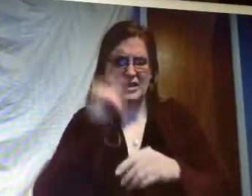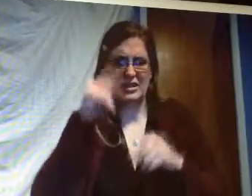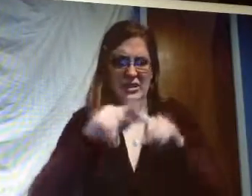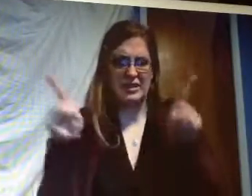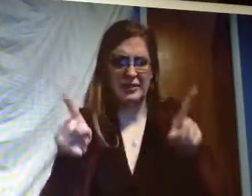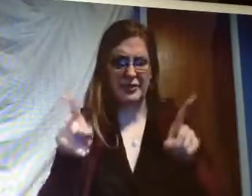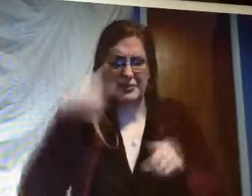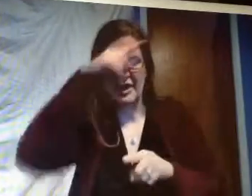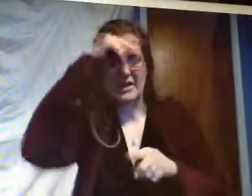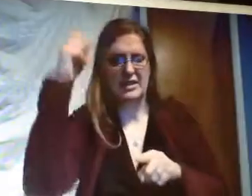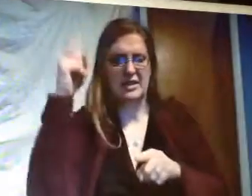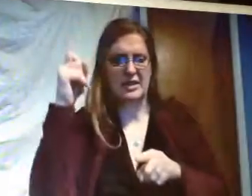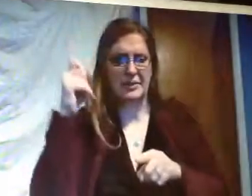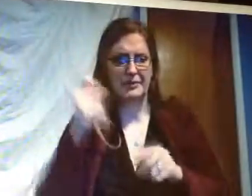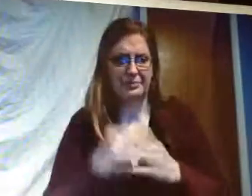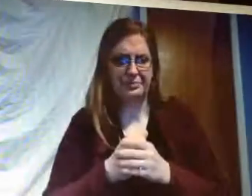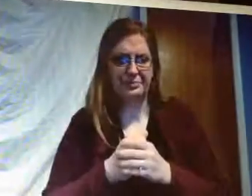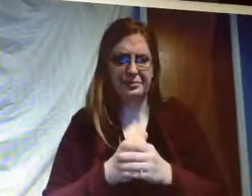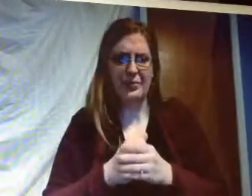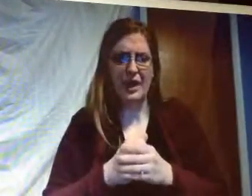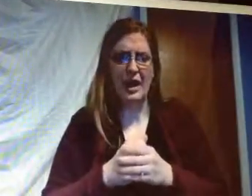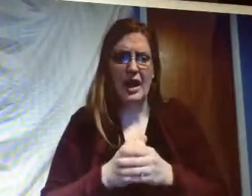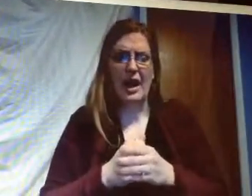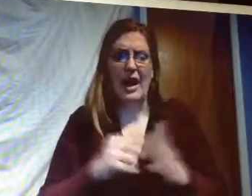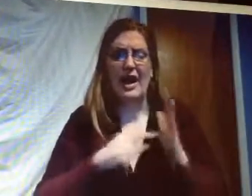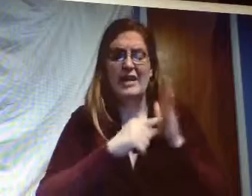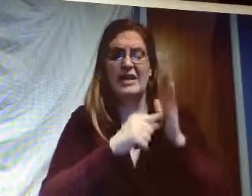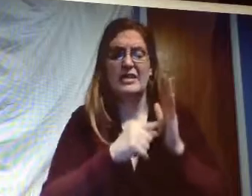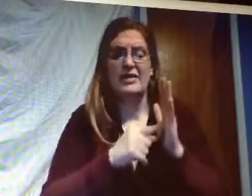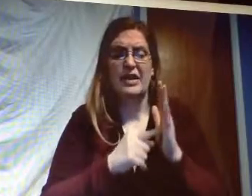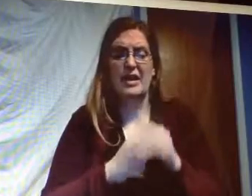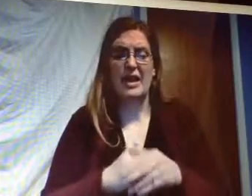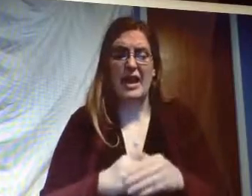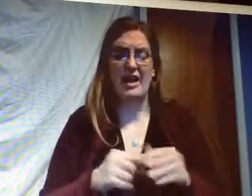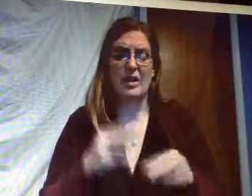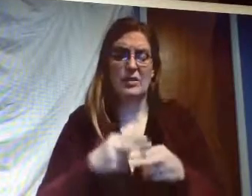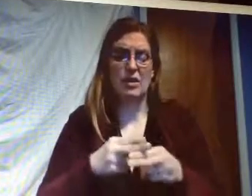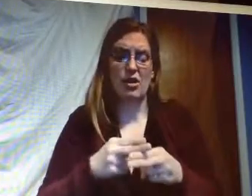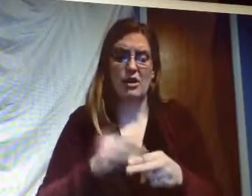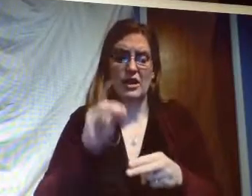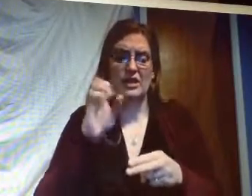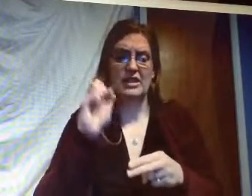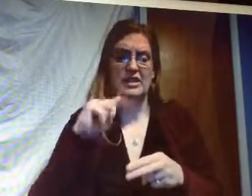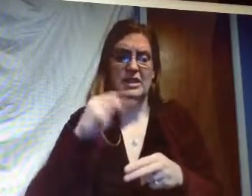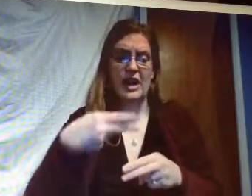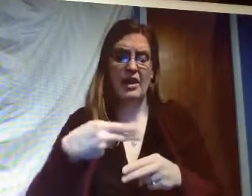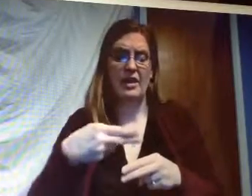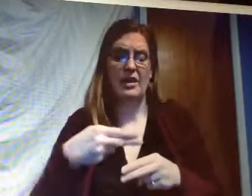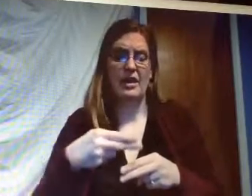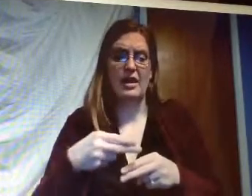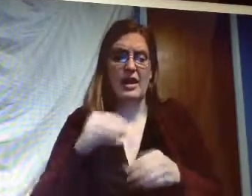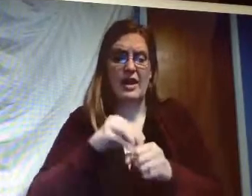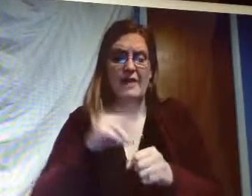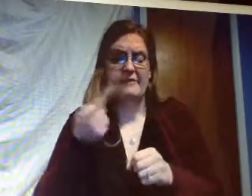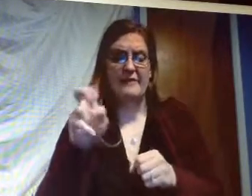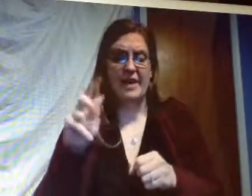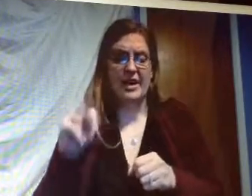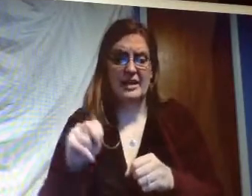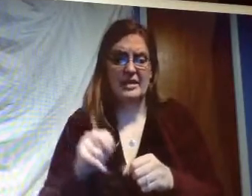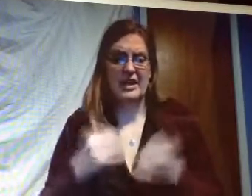and change and how things look different in the summer I went to an exhibit and it was called death